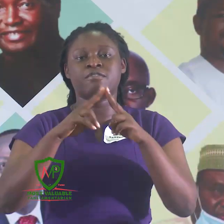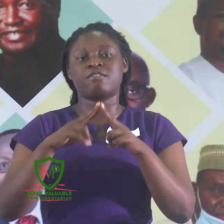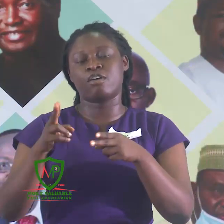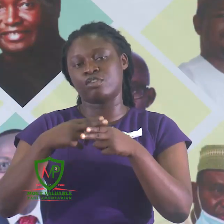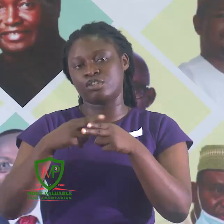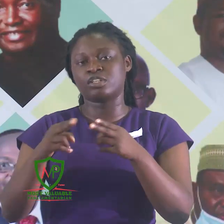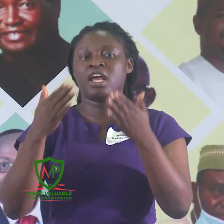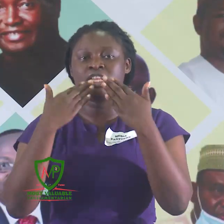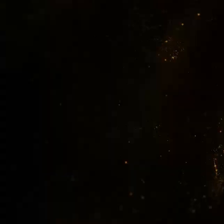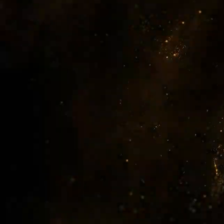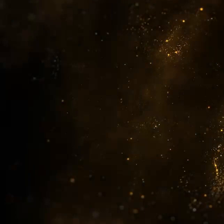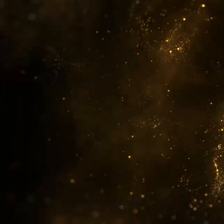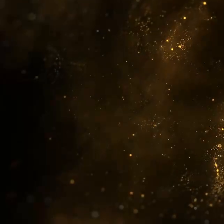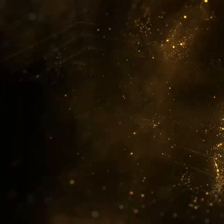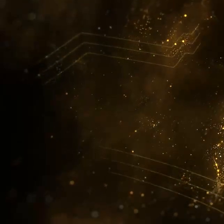shortly. Thank you very much.